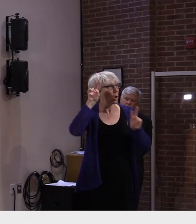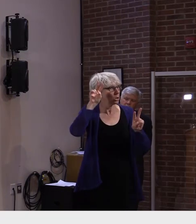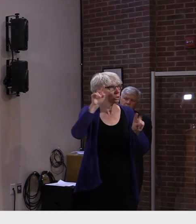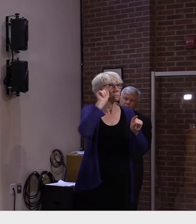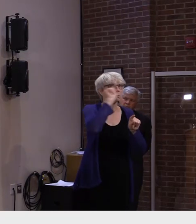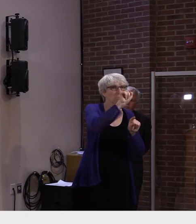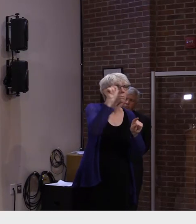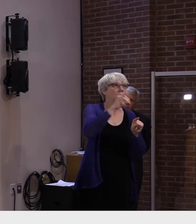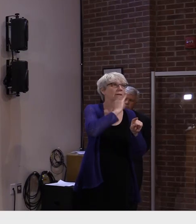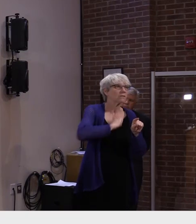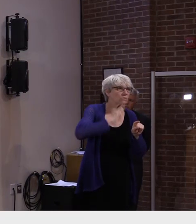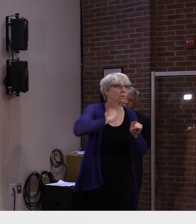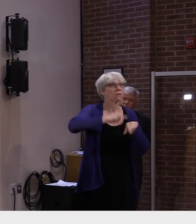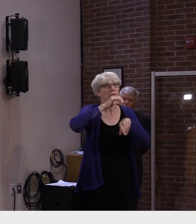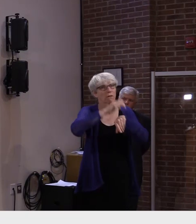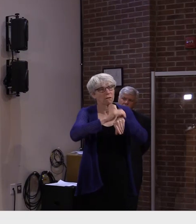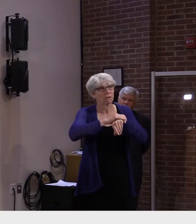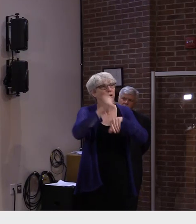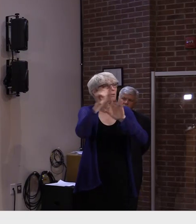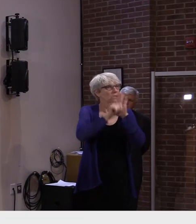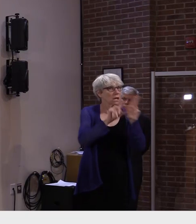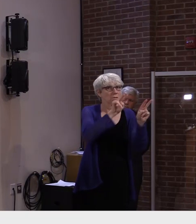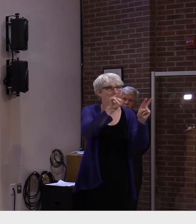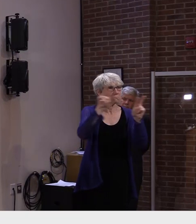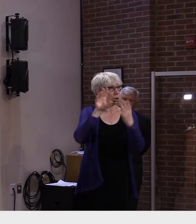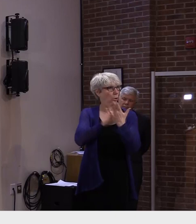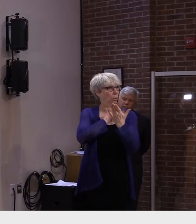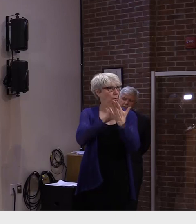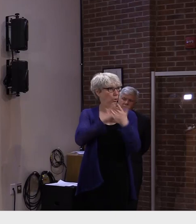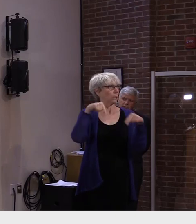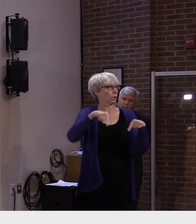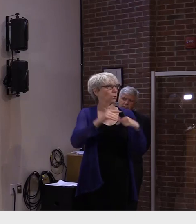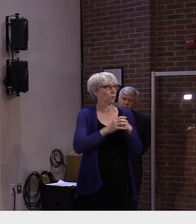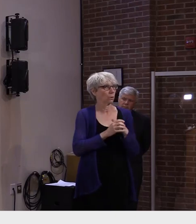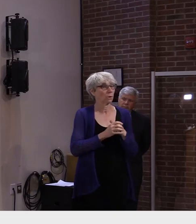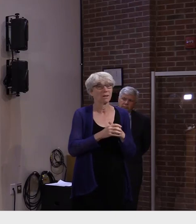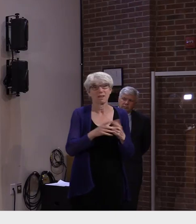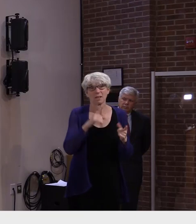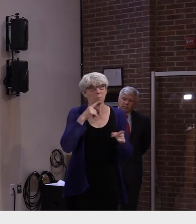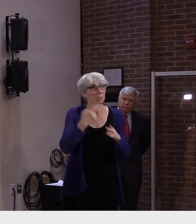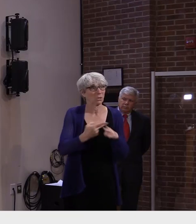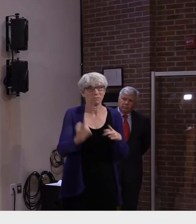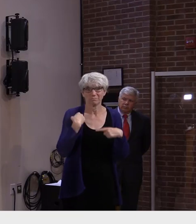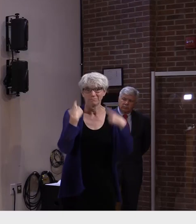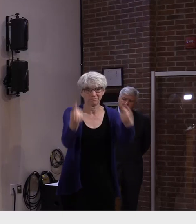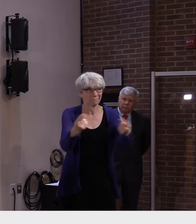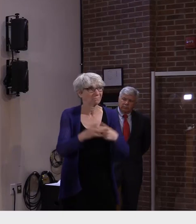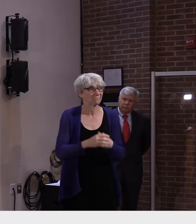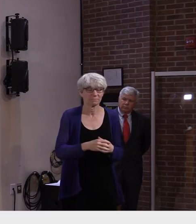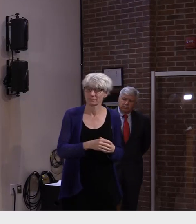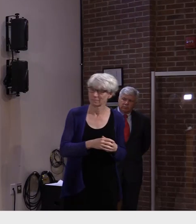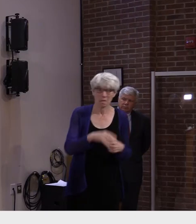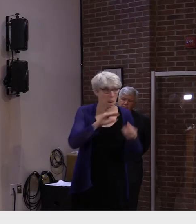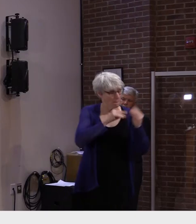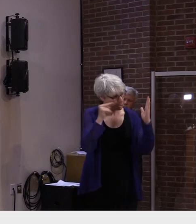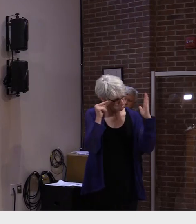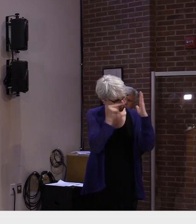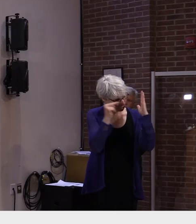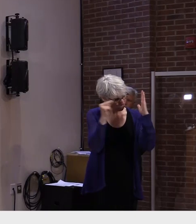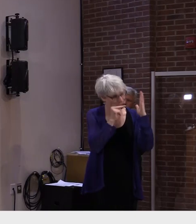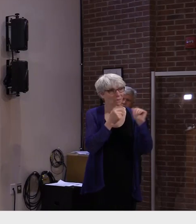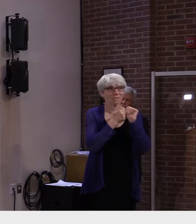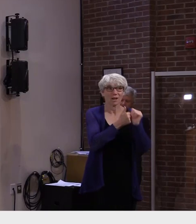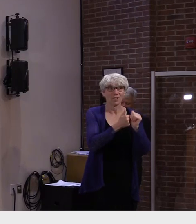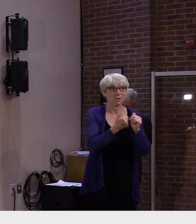we're ready to impose at this point in time. But as we said from the beginning, you know, we were watching the data. We're listening to the